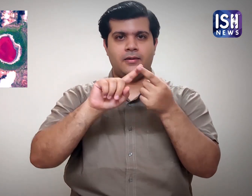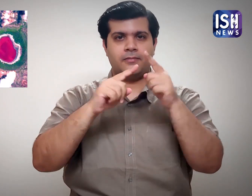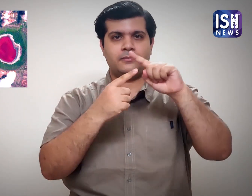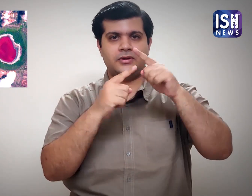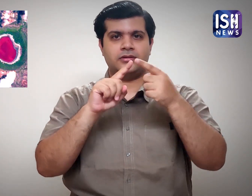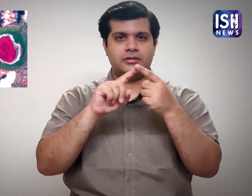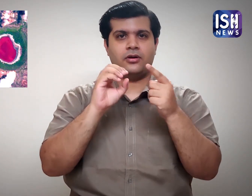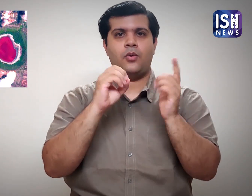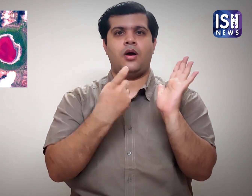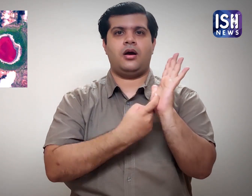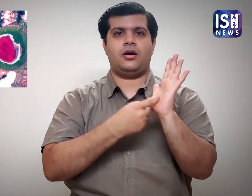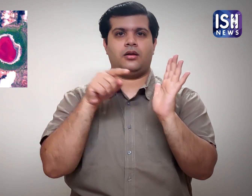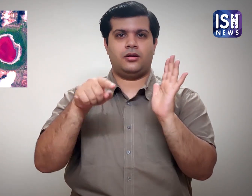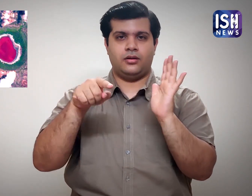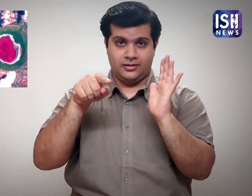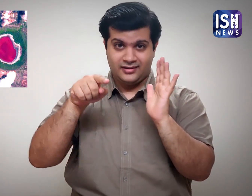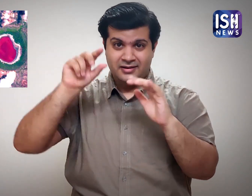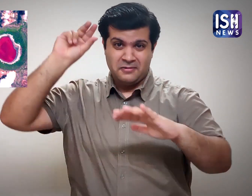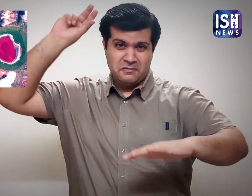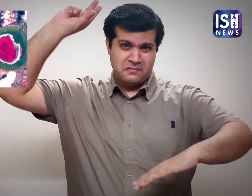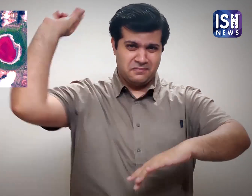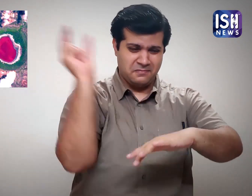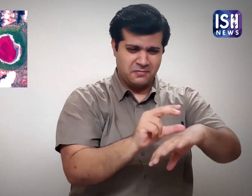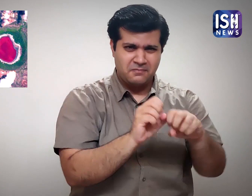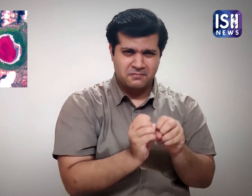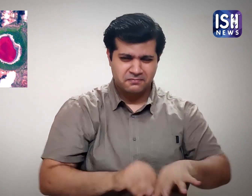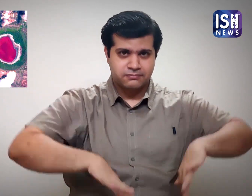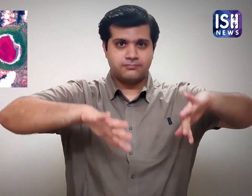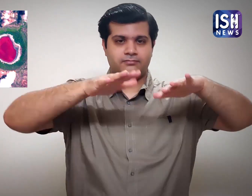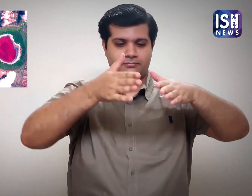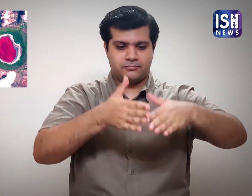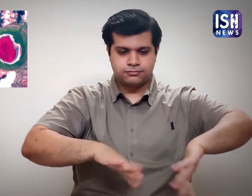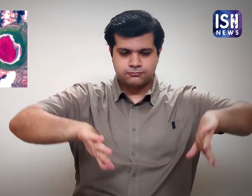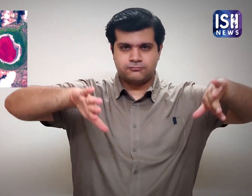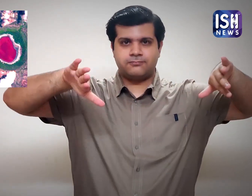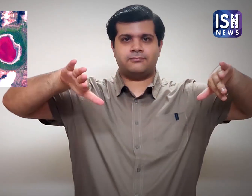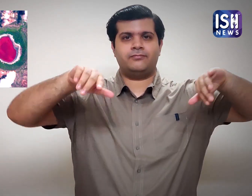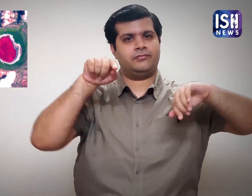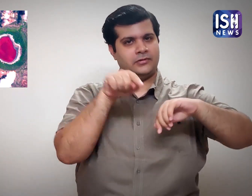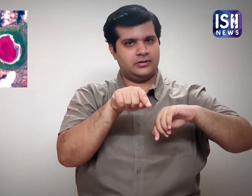is called a meteor, when it crashes it creates a crater.